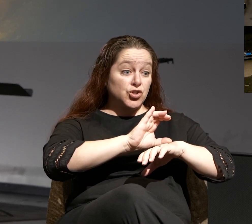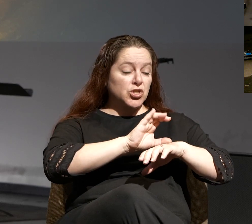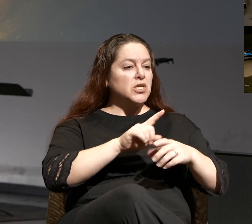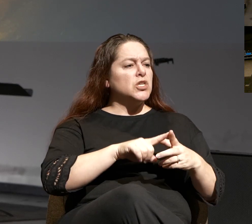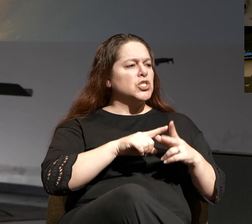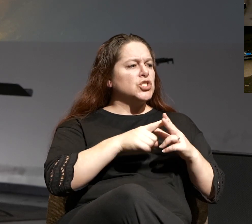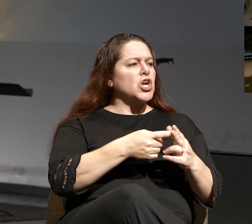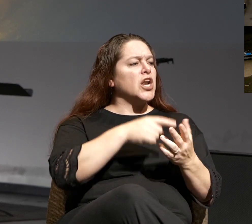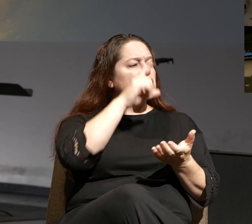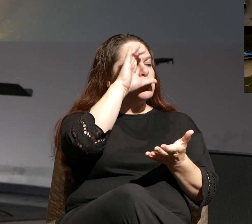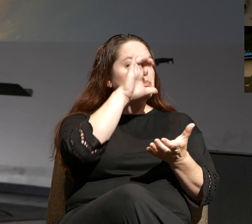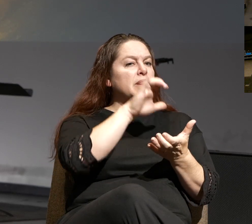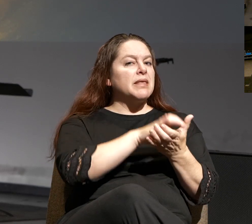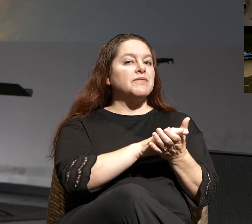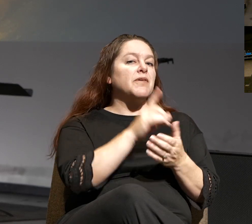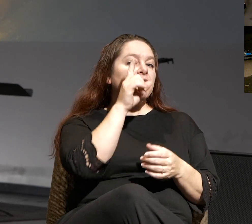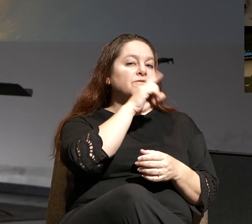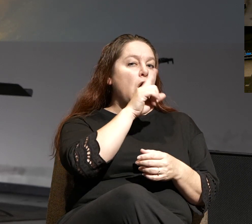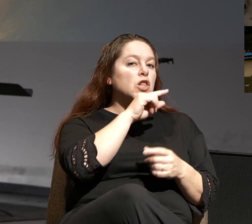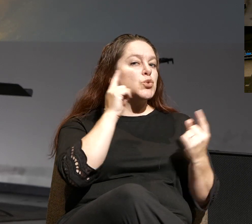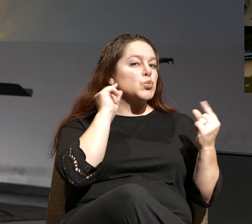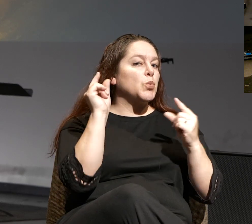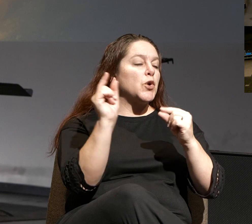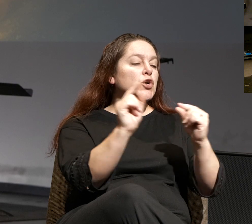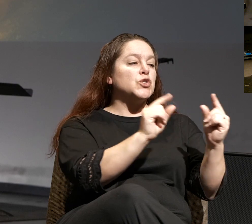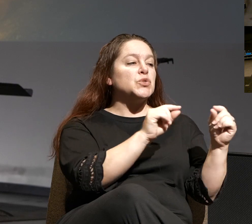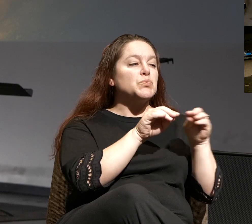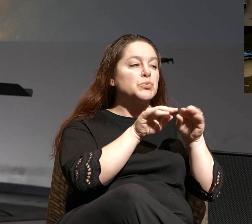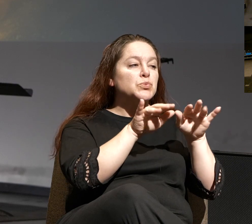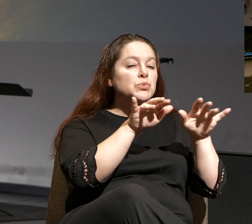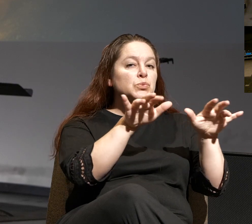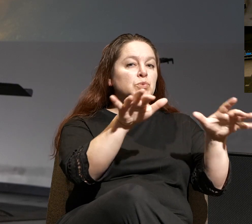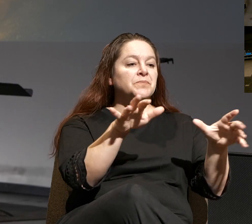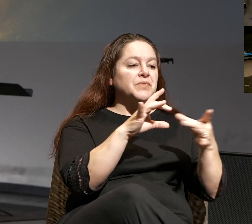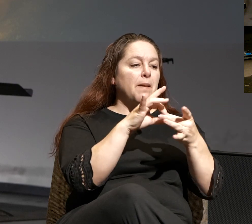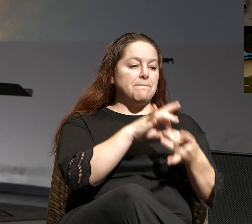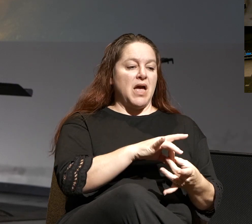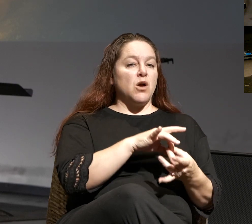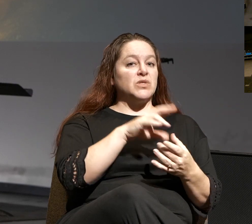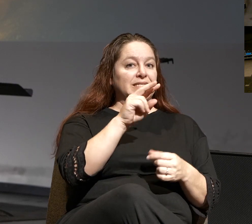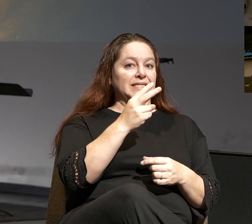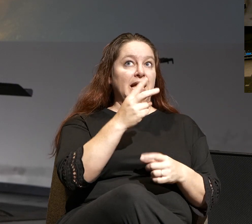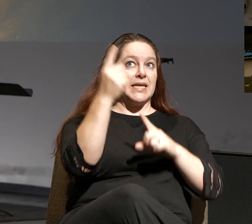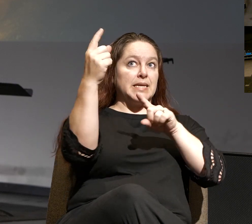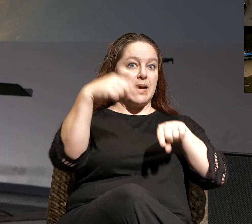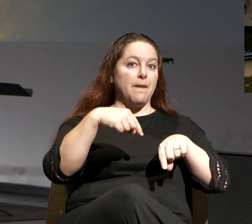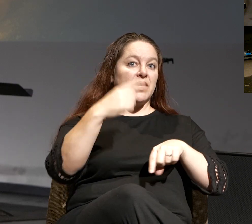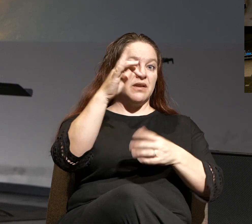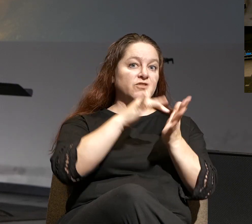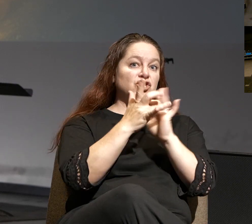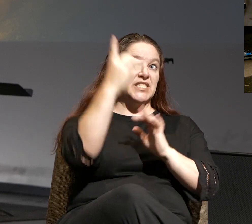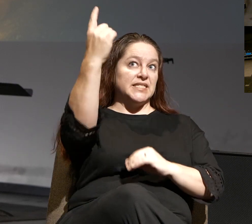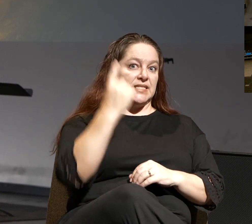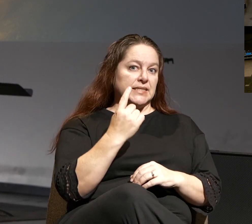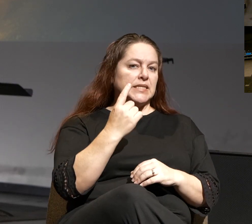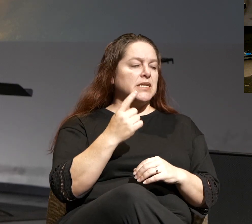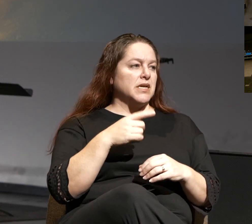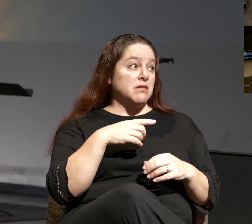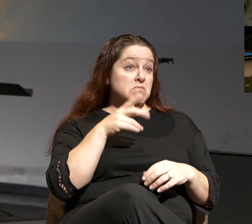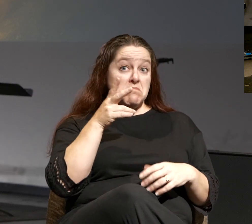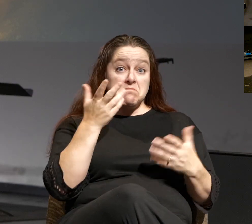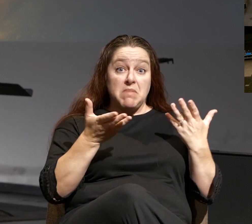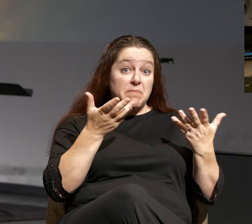to believe some false rumors that were floating around regarding the second coming of Jesus. Had it already happened?